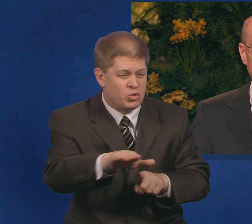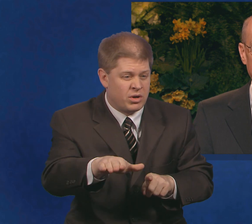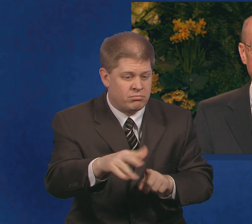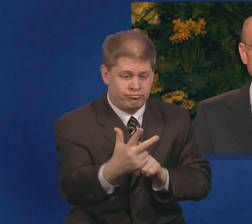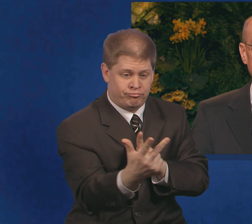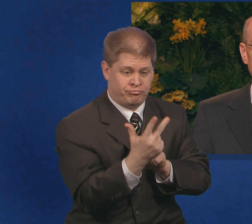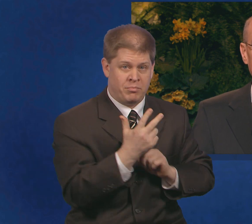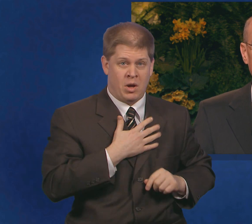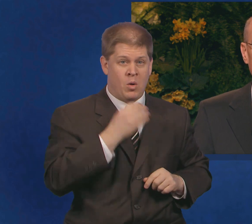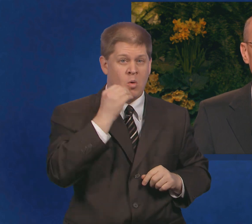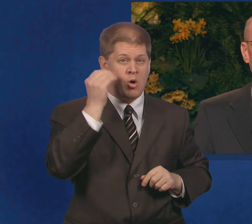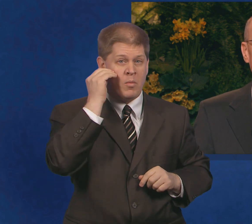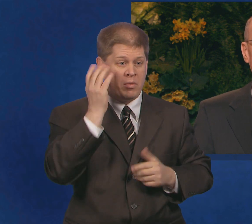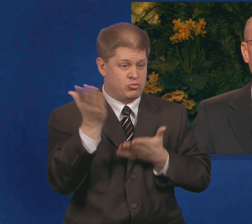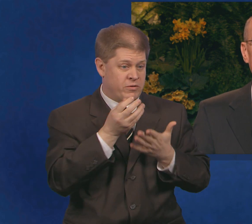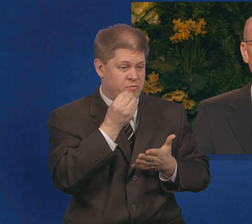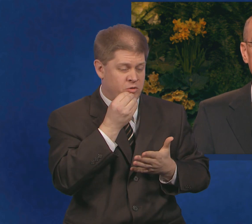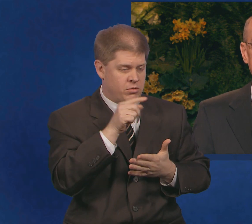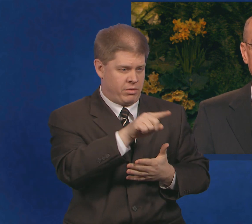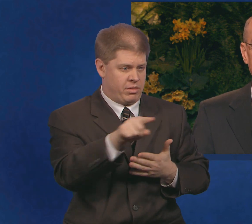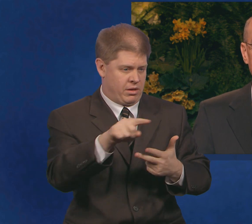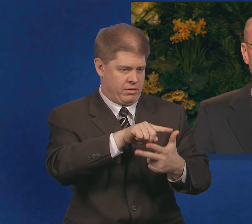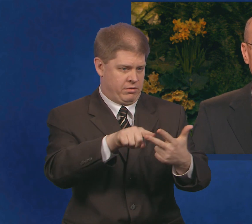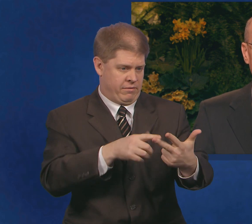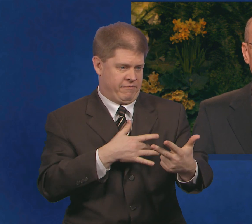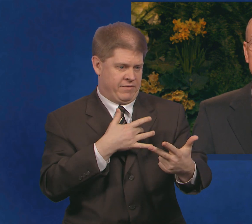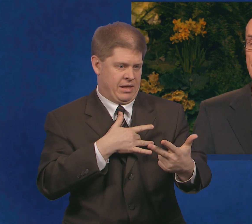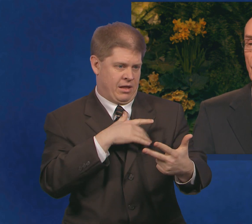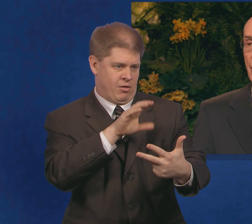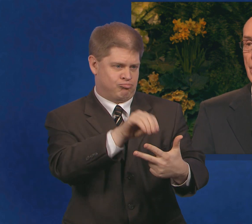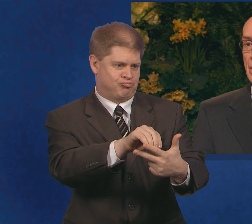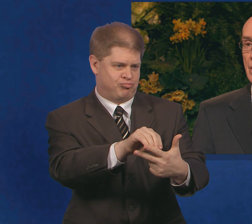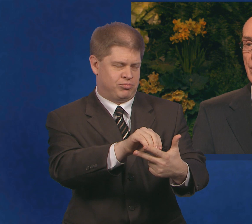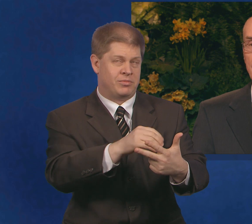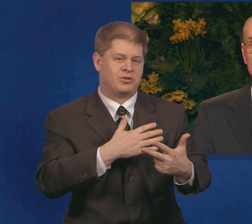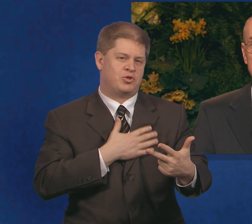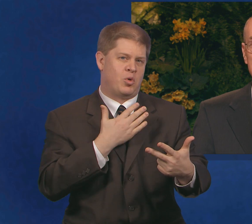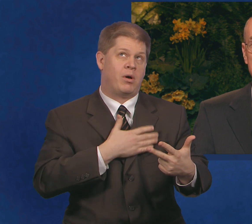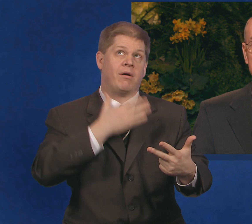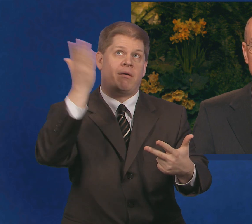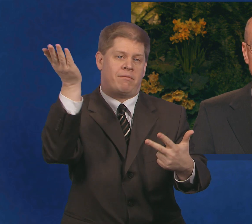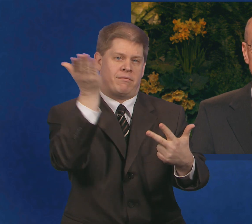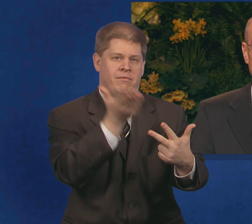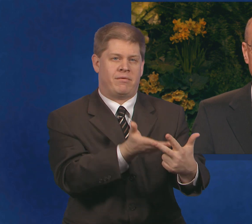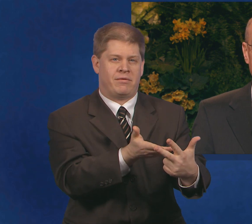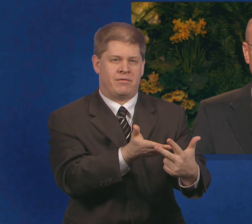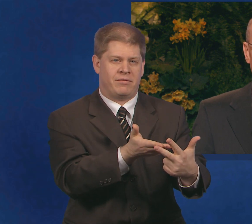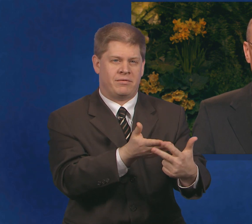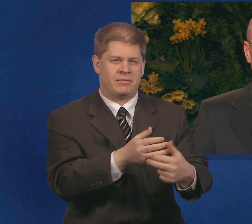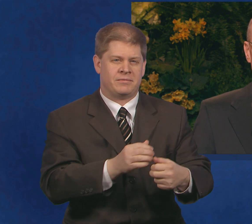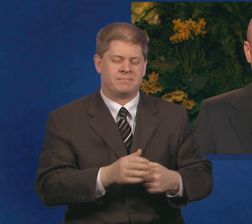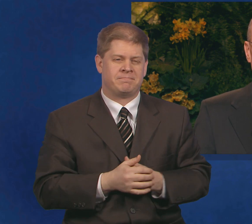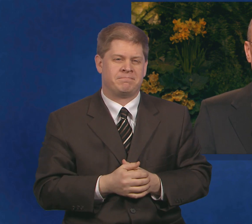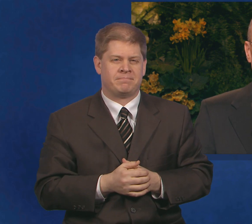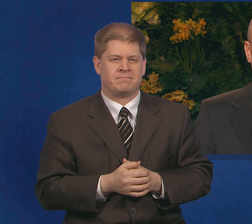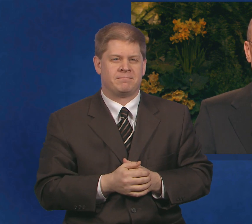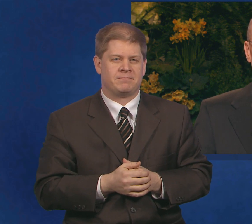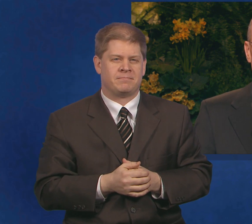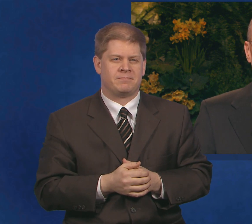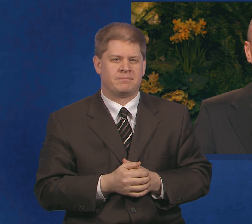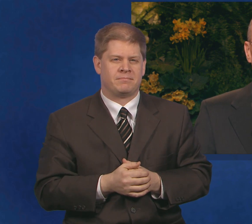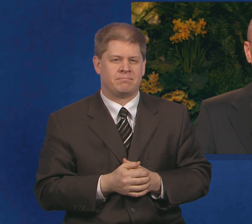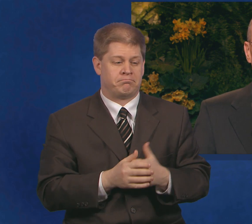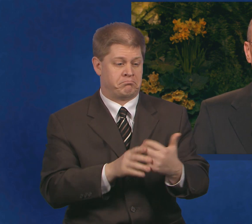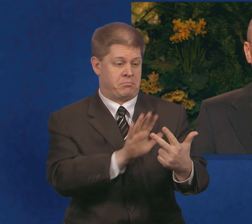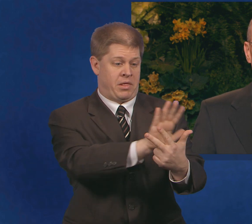at our door were feeling on a weekday the joy of doing the Lord's work. And